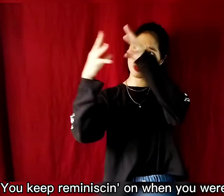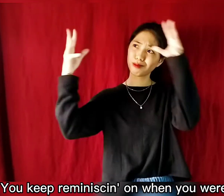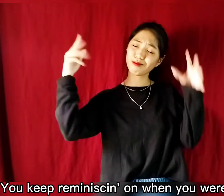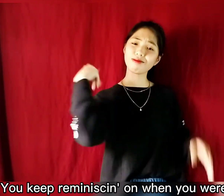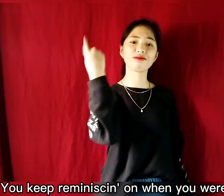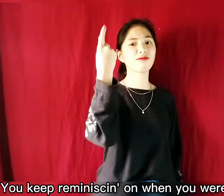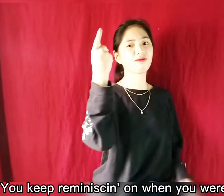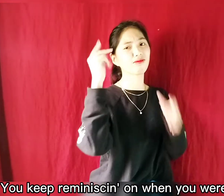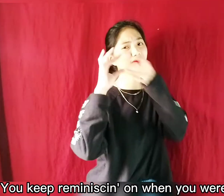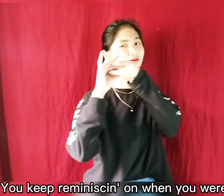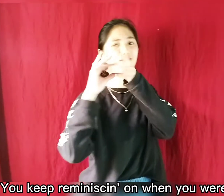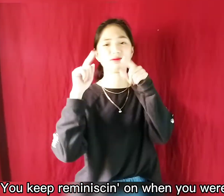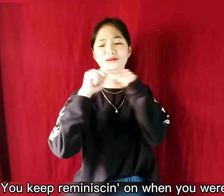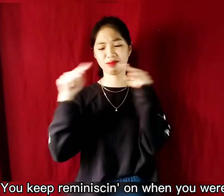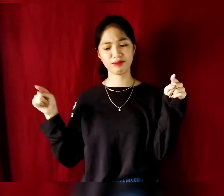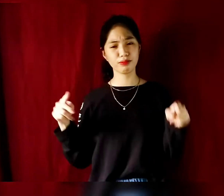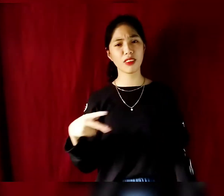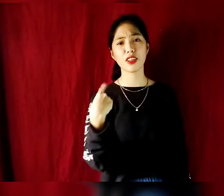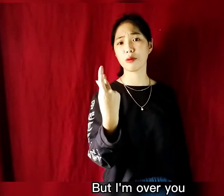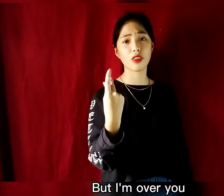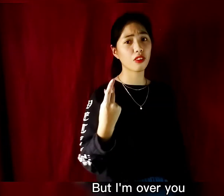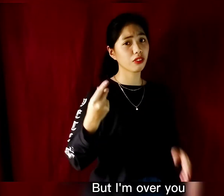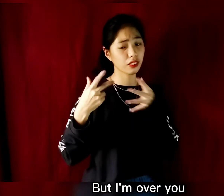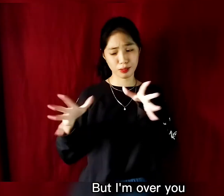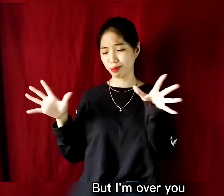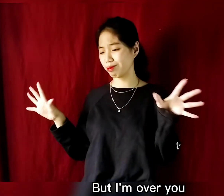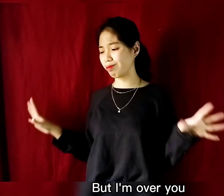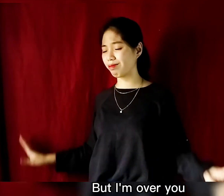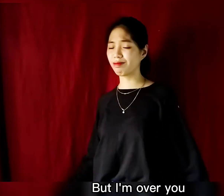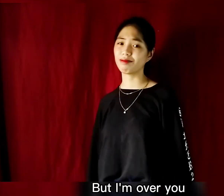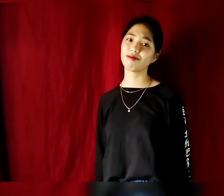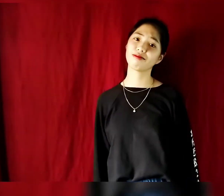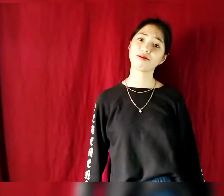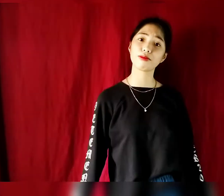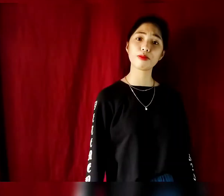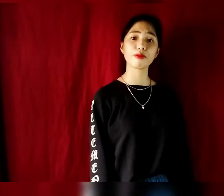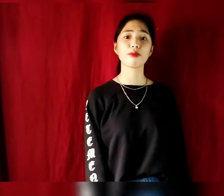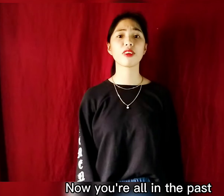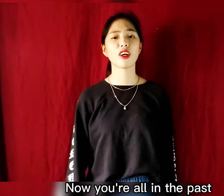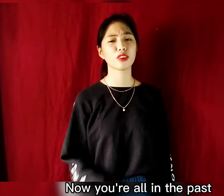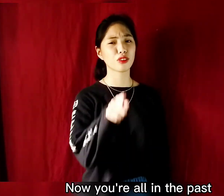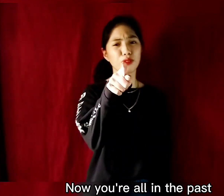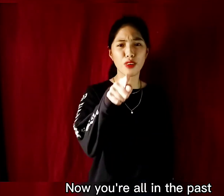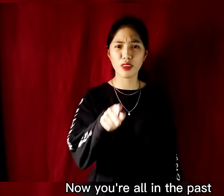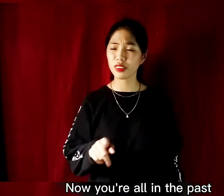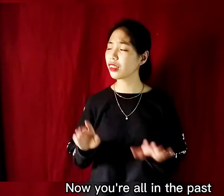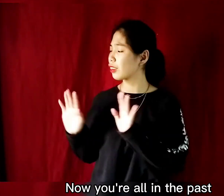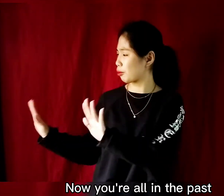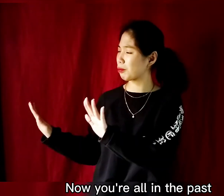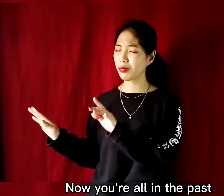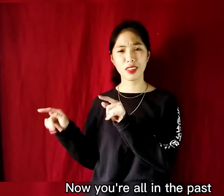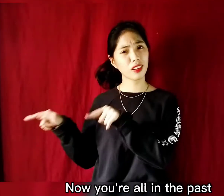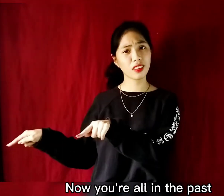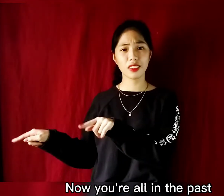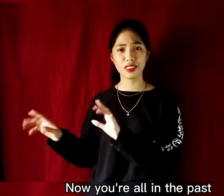on when you were my man But I'm over you Now you're all in the past